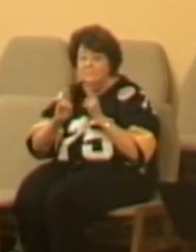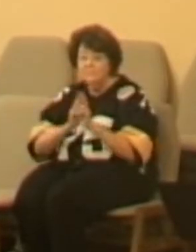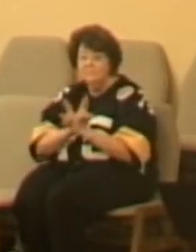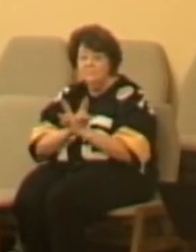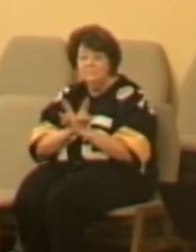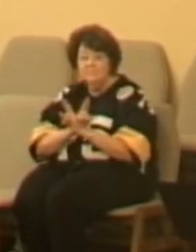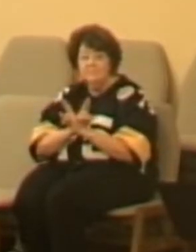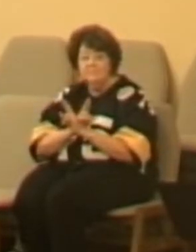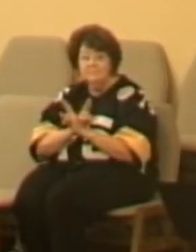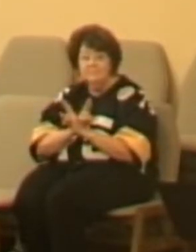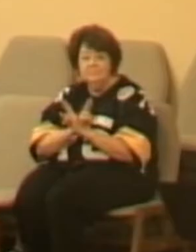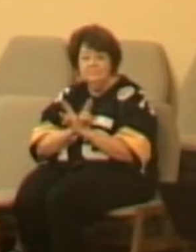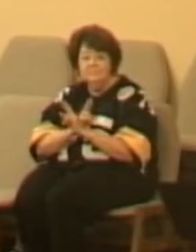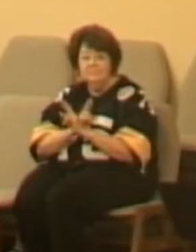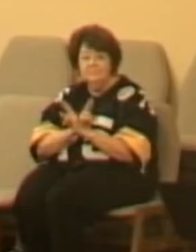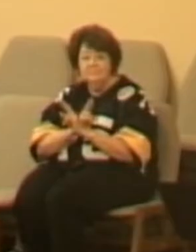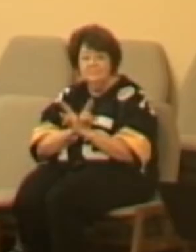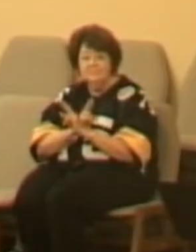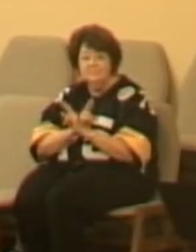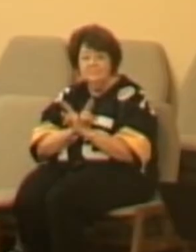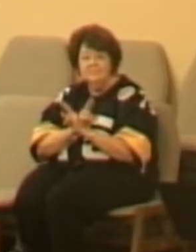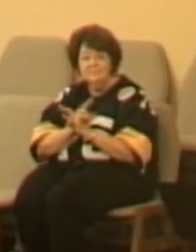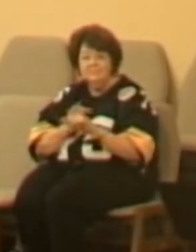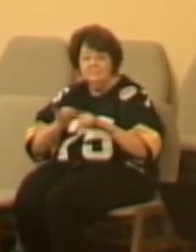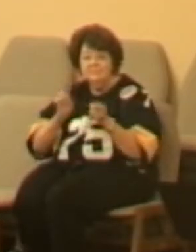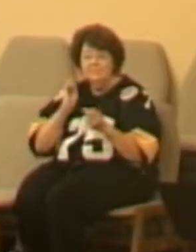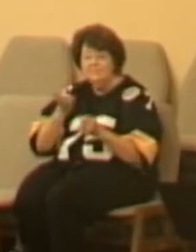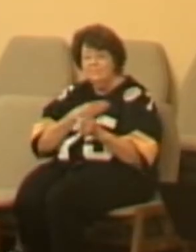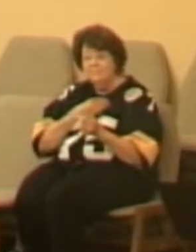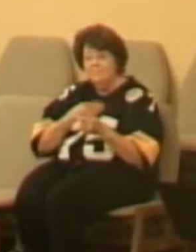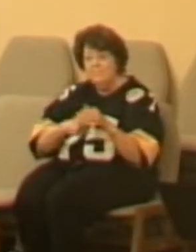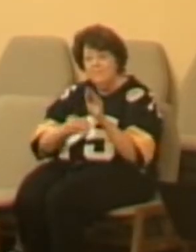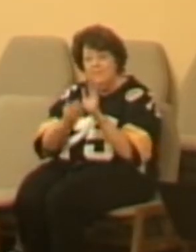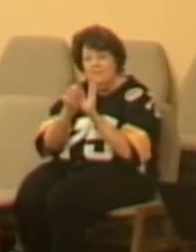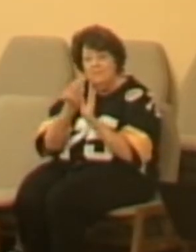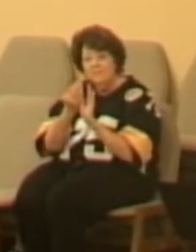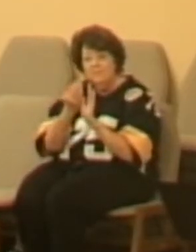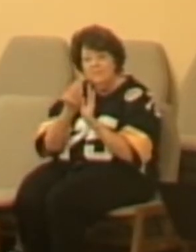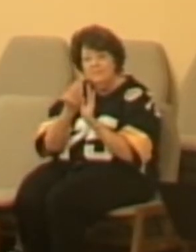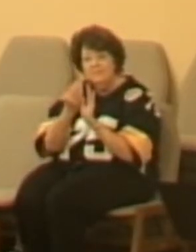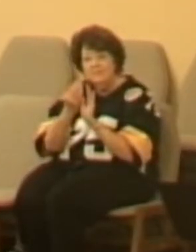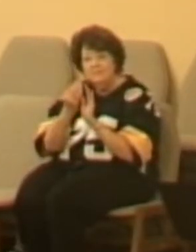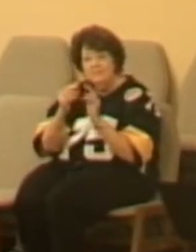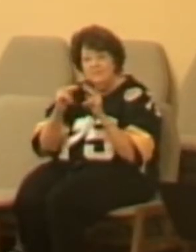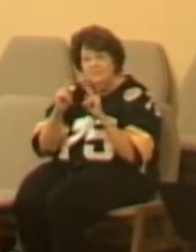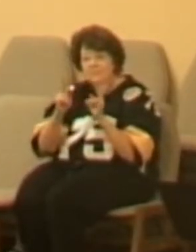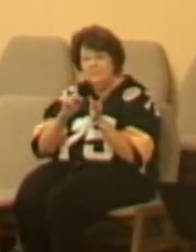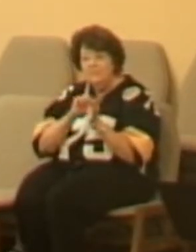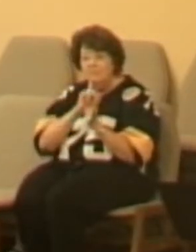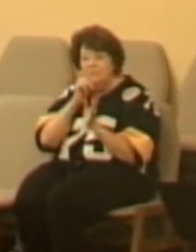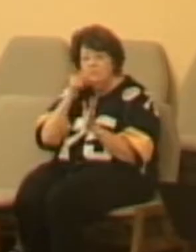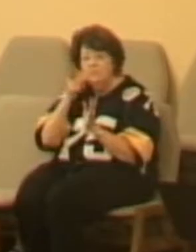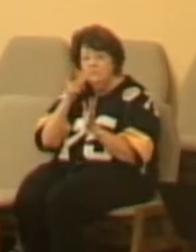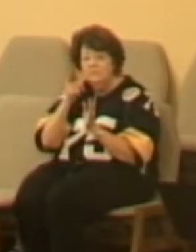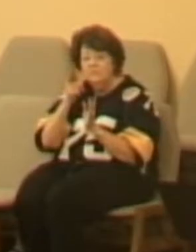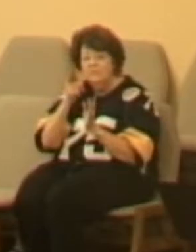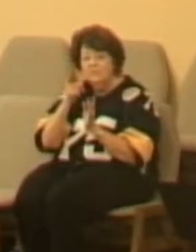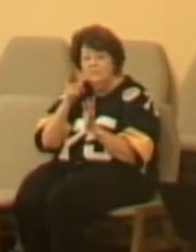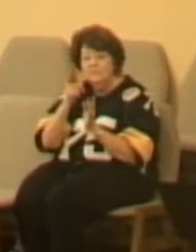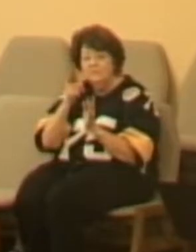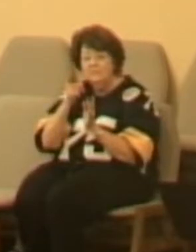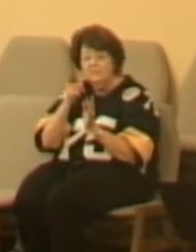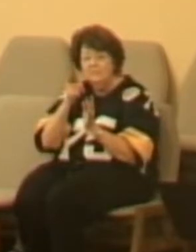as we are confronted with the very real, right here, right now,